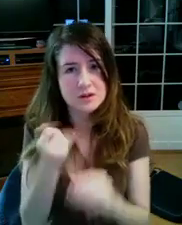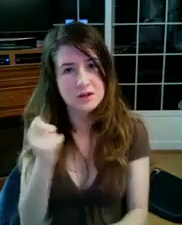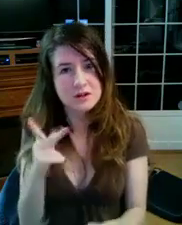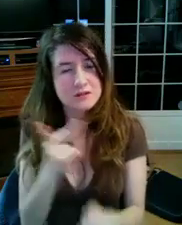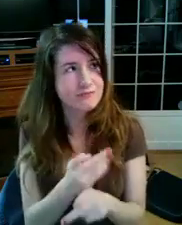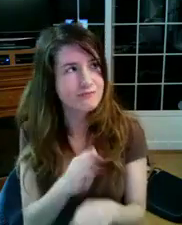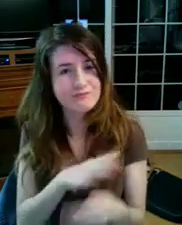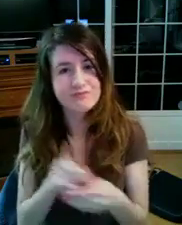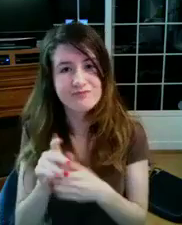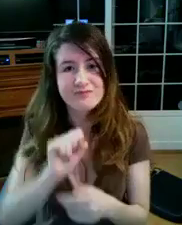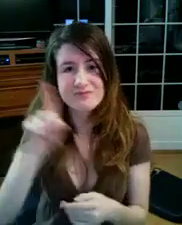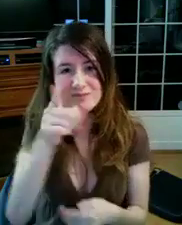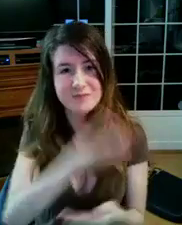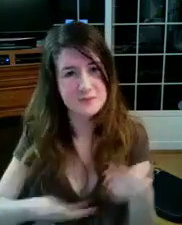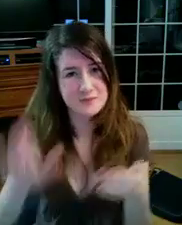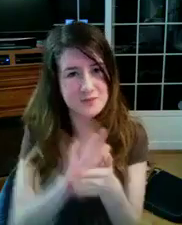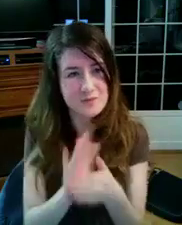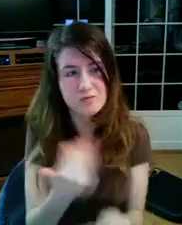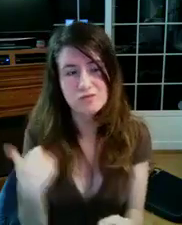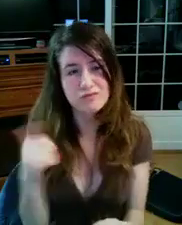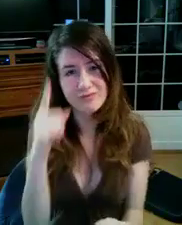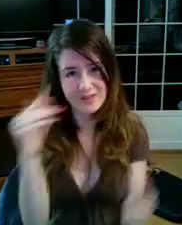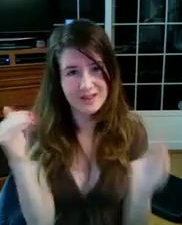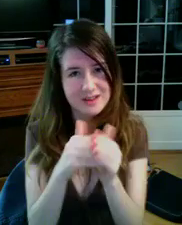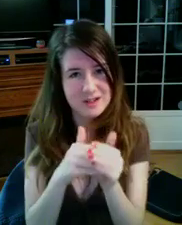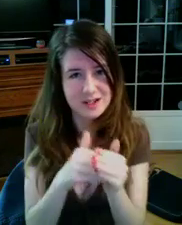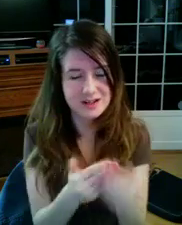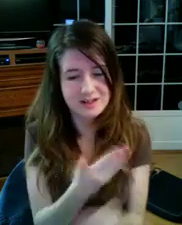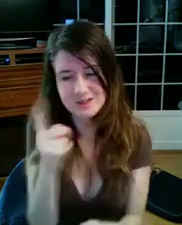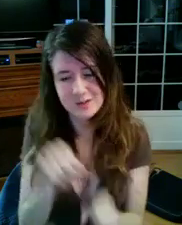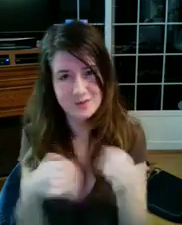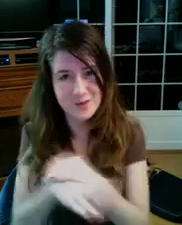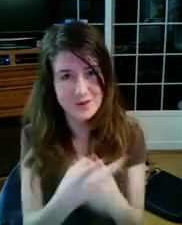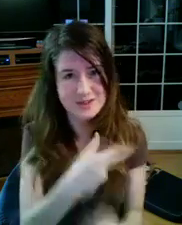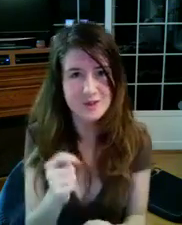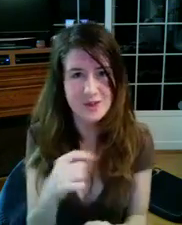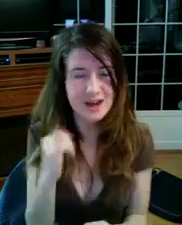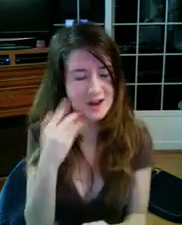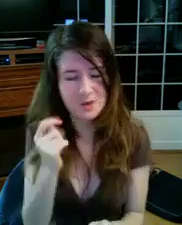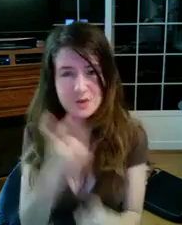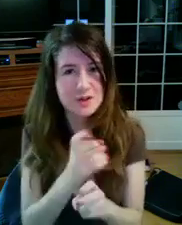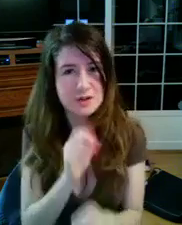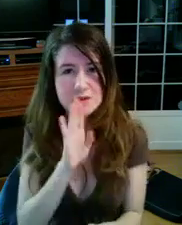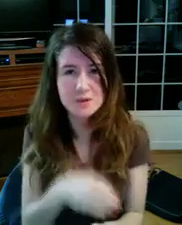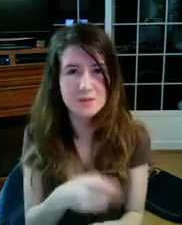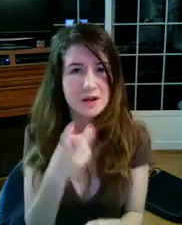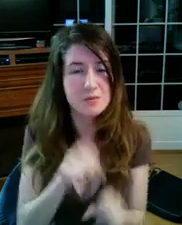job, trying to start a piggy bank for you so you could go to college, almost at a thousand dollars, till someone broke in and stole it, and I know it hurt so bad, it